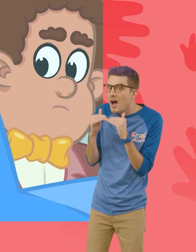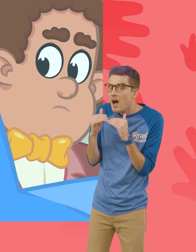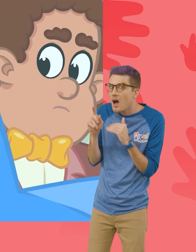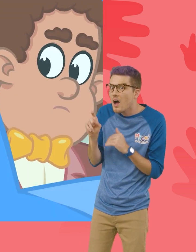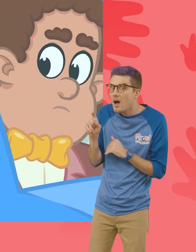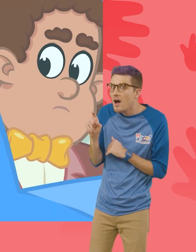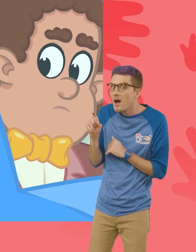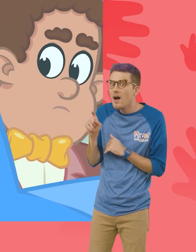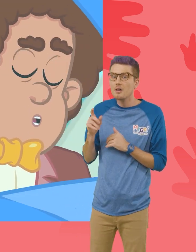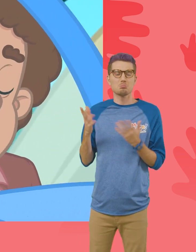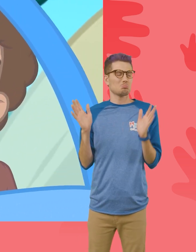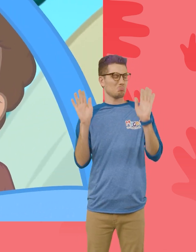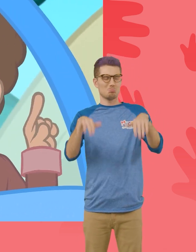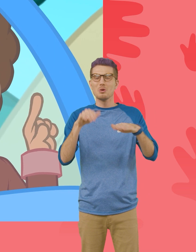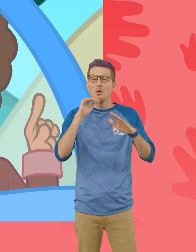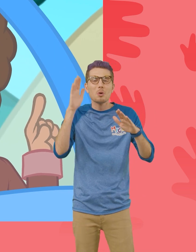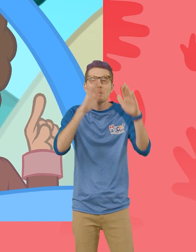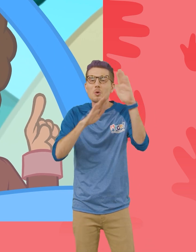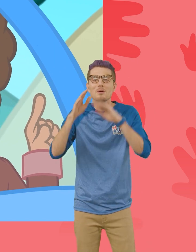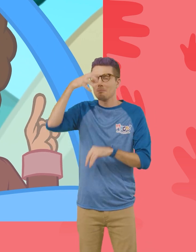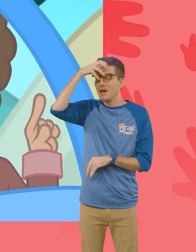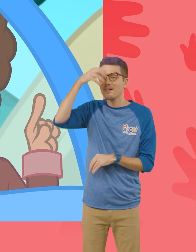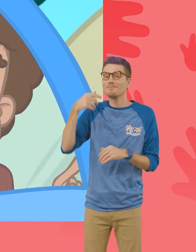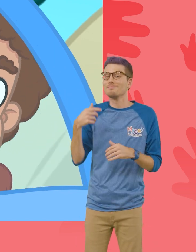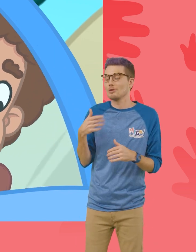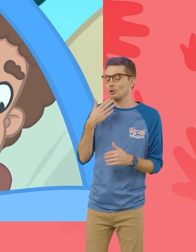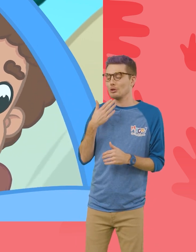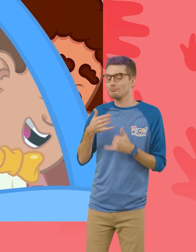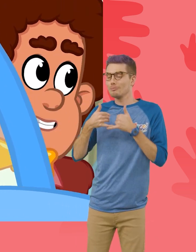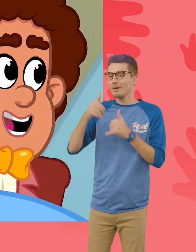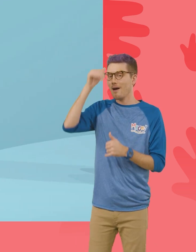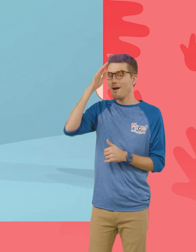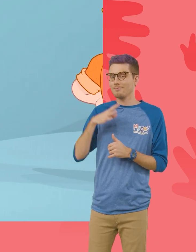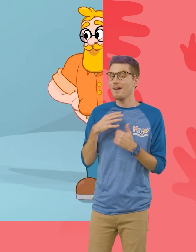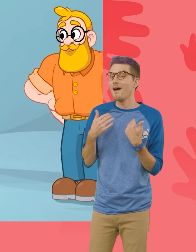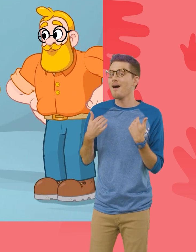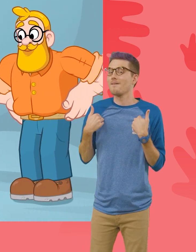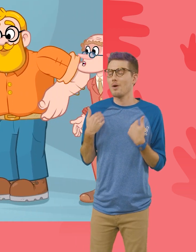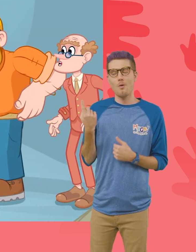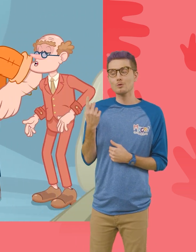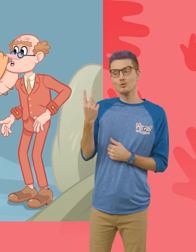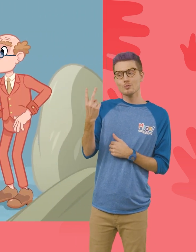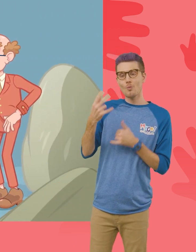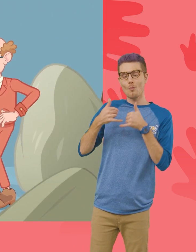Uh-oh. Don't worry, Mila. A good award guy always has two awards with him.